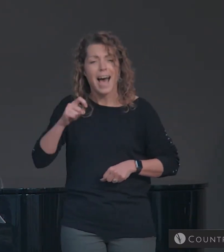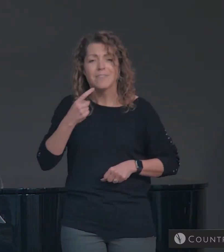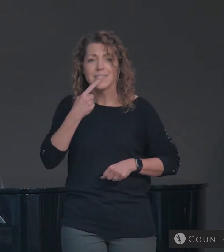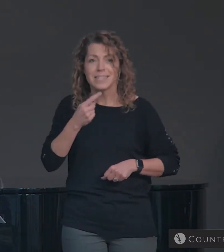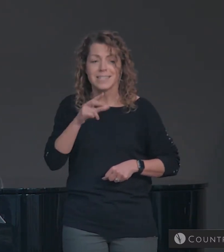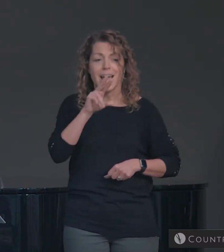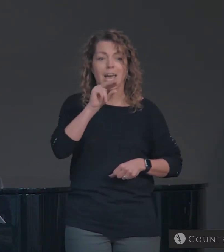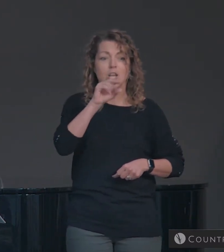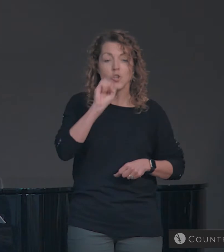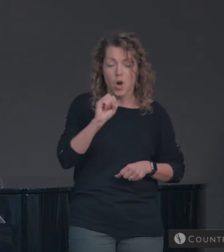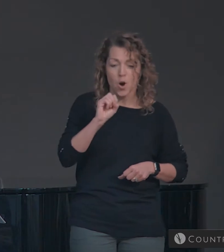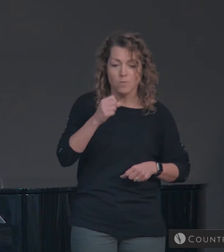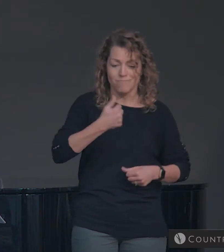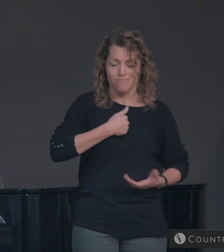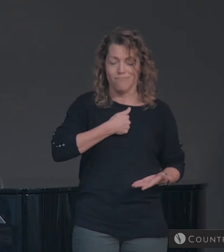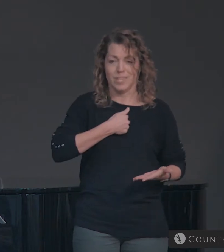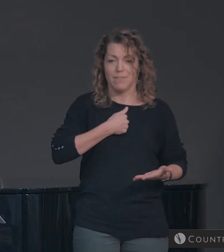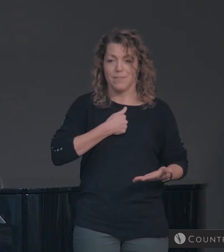no to self.